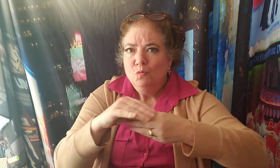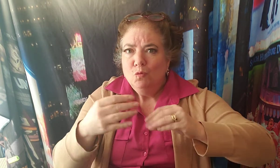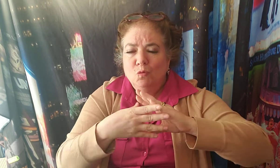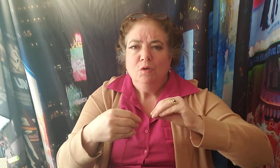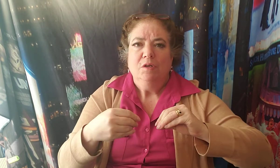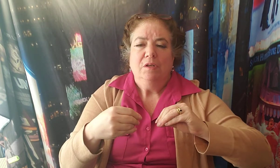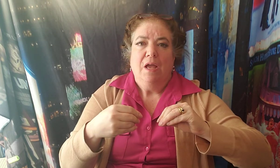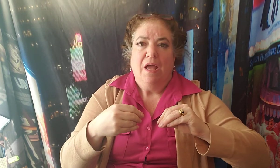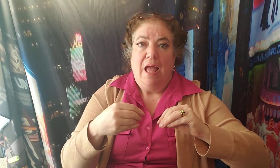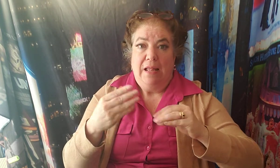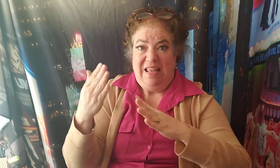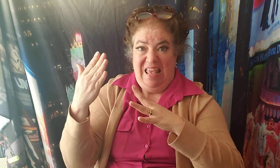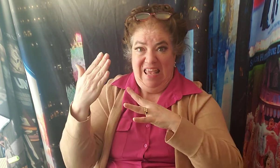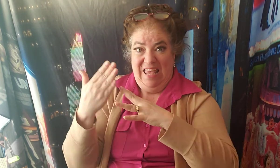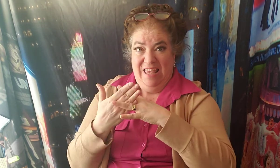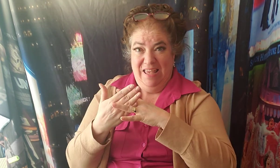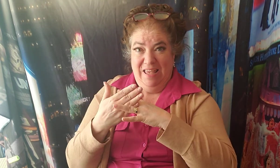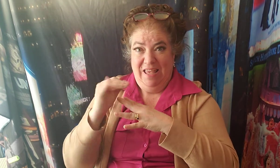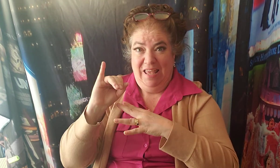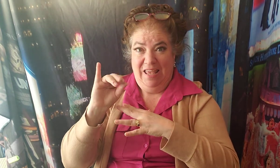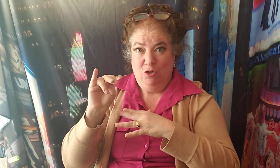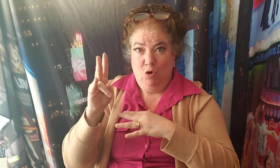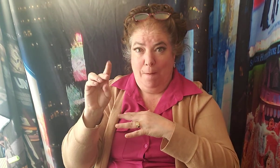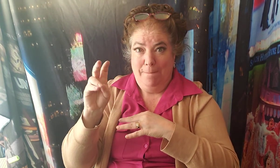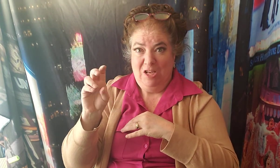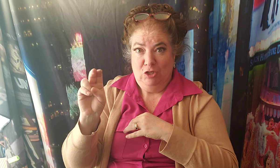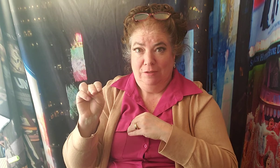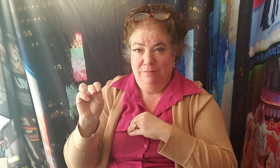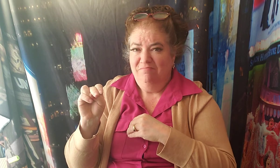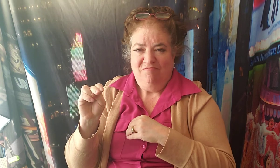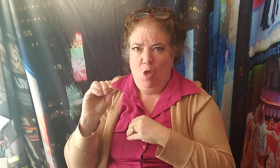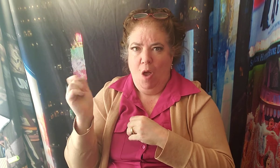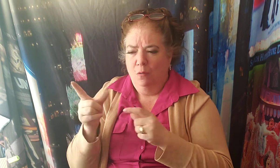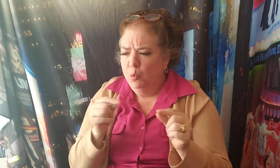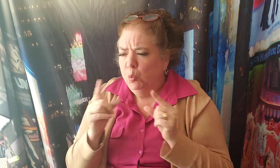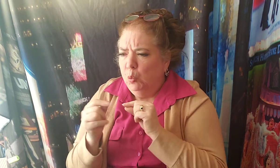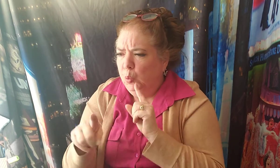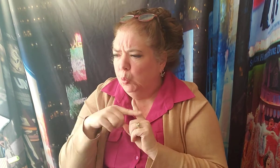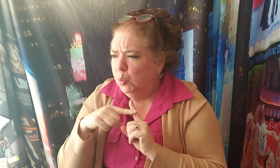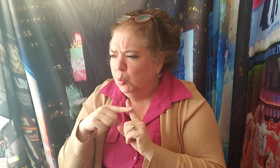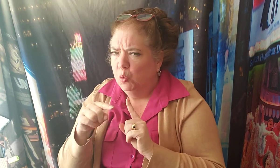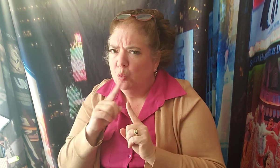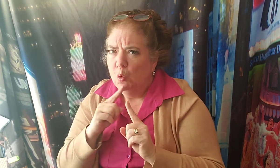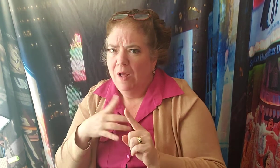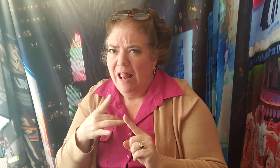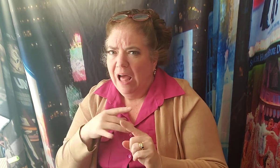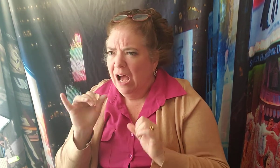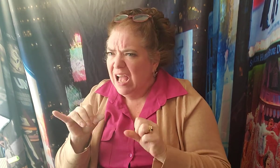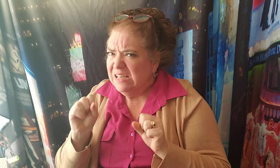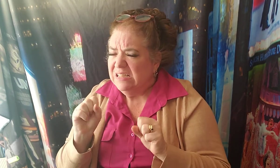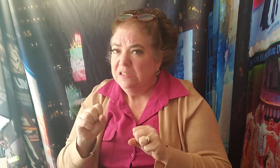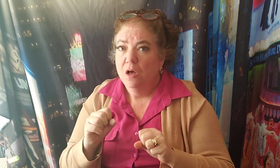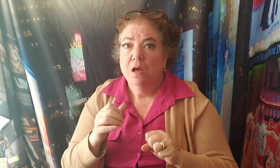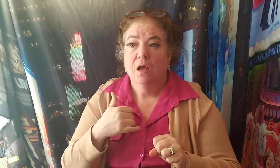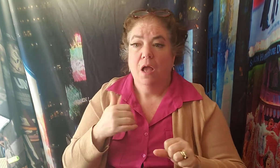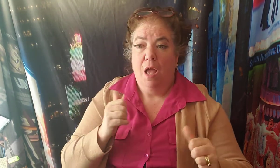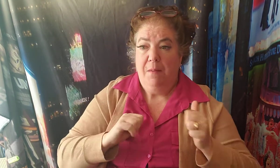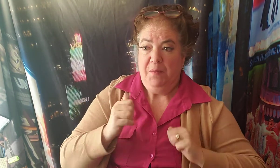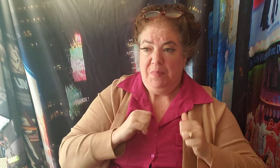Irving Berlin's Best show yet The show played 112 performances On Broadway Before touring the country